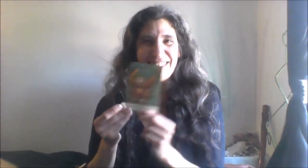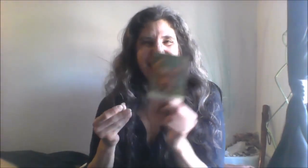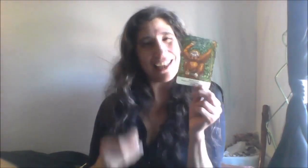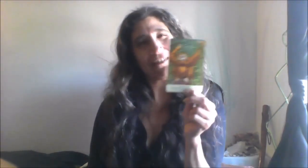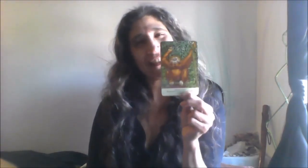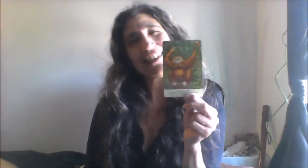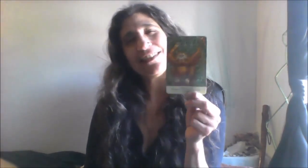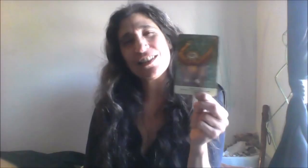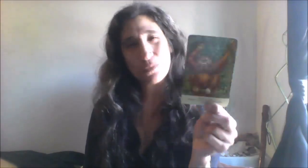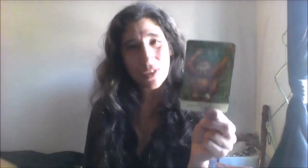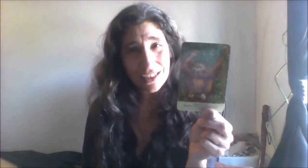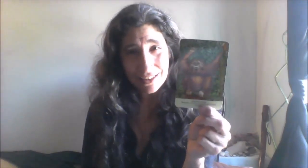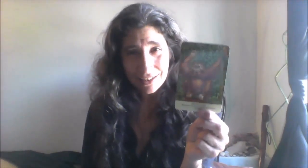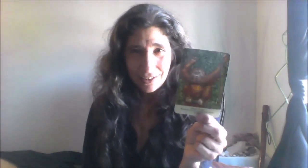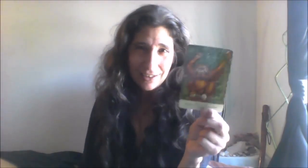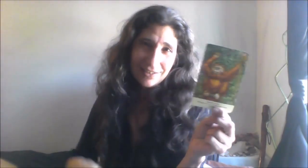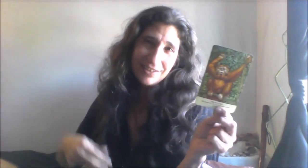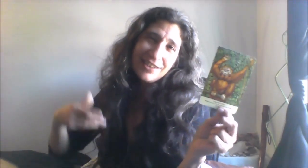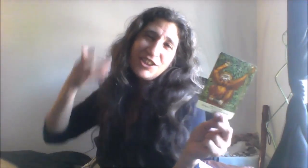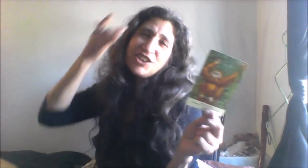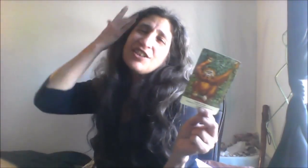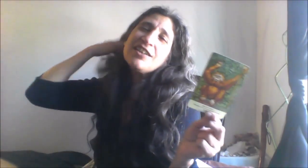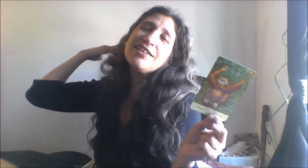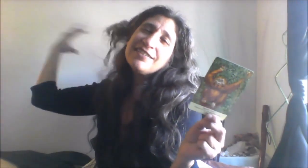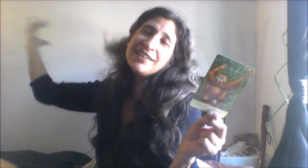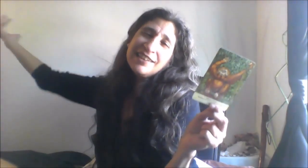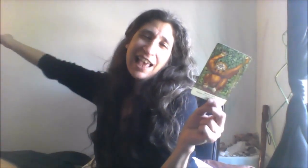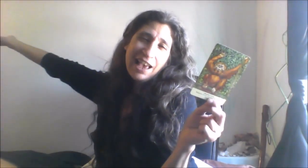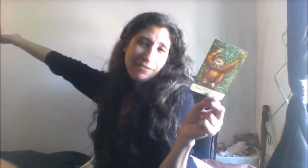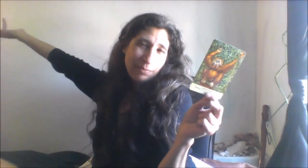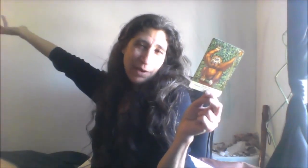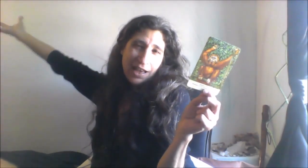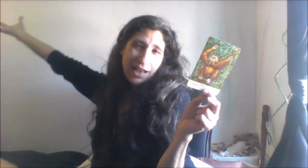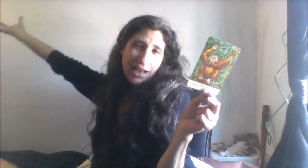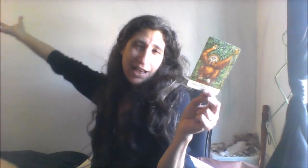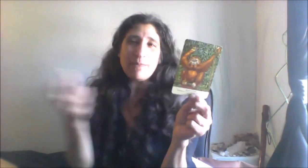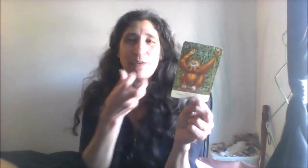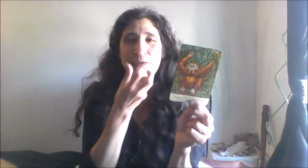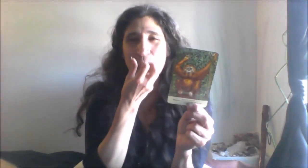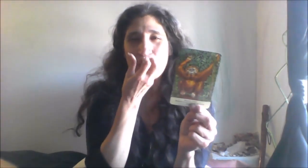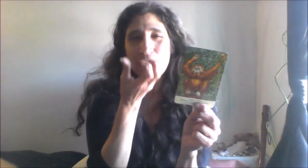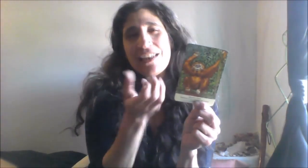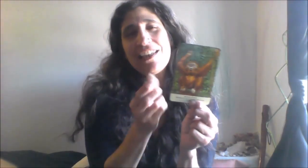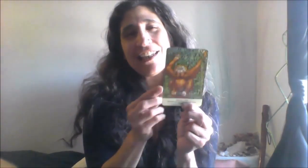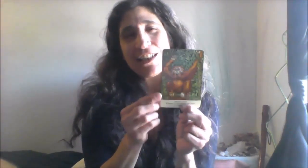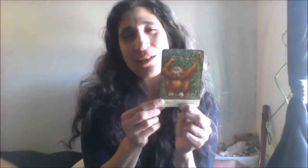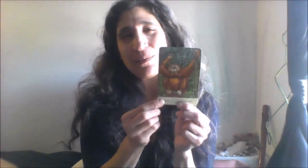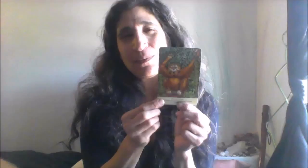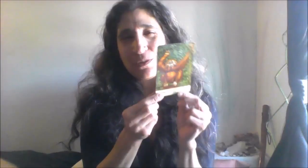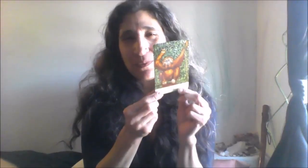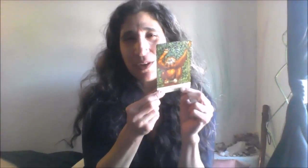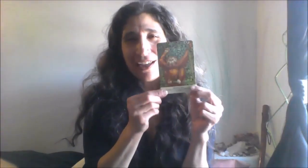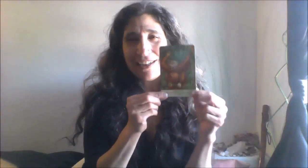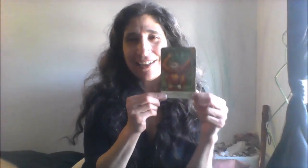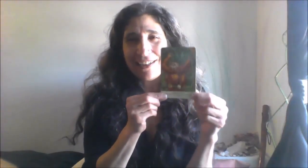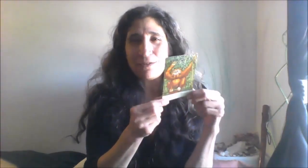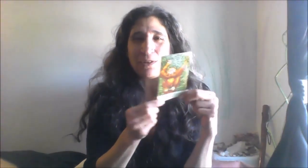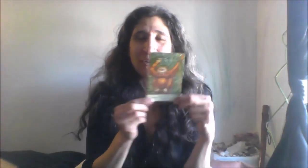are manifesting the abundance in our life oh we become the wielder of all the magic